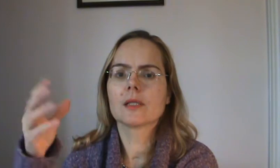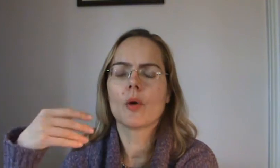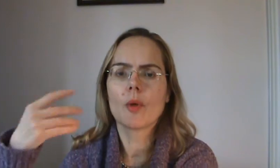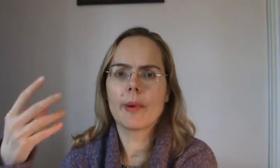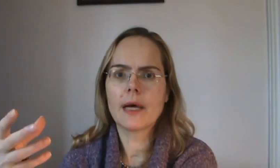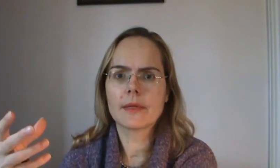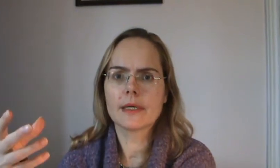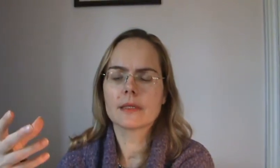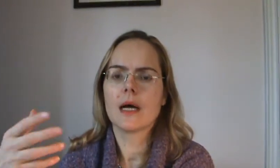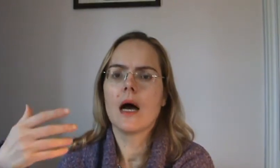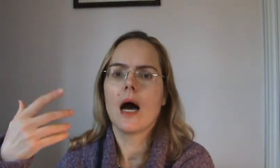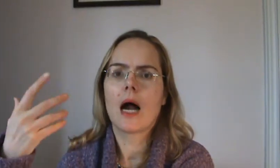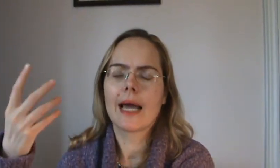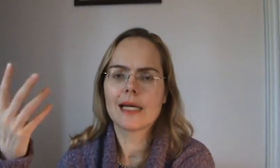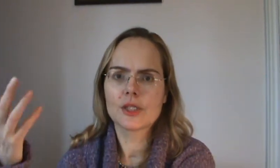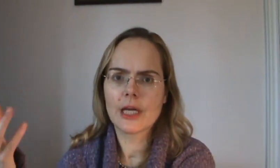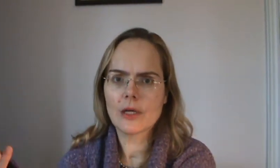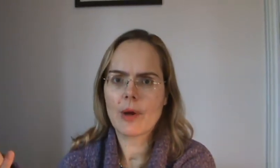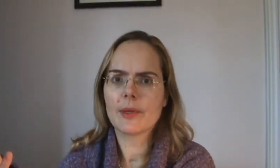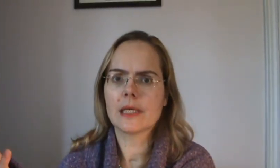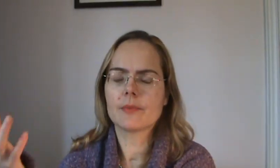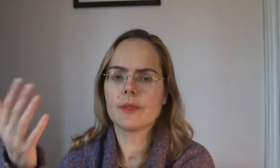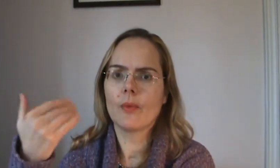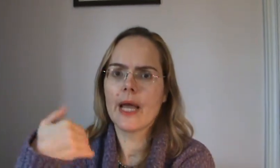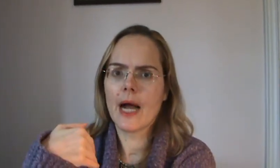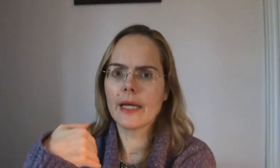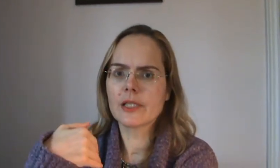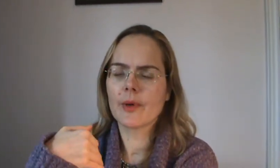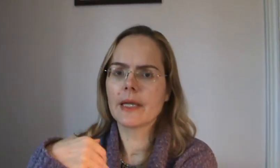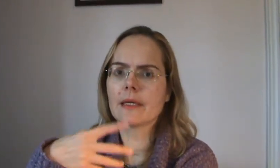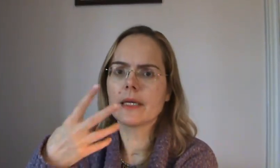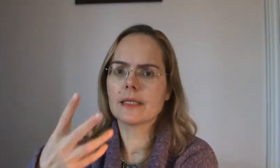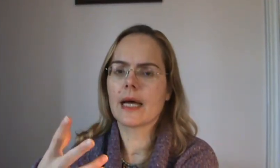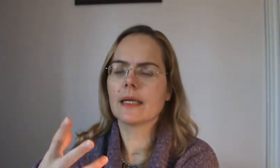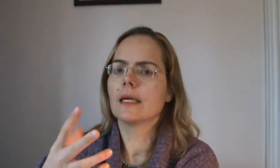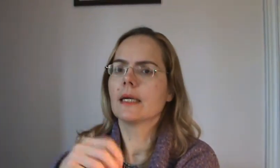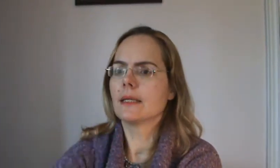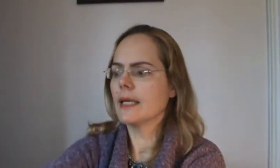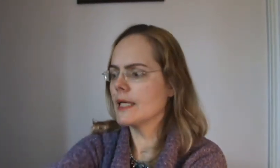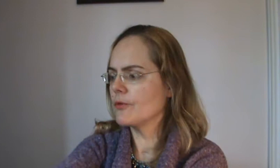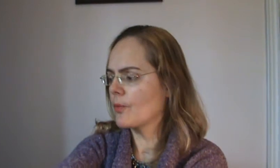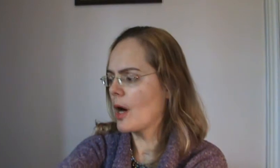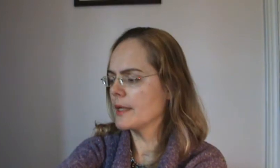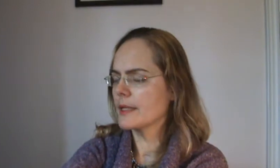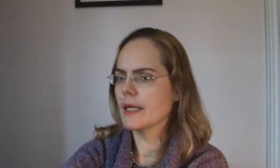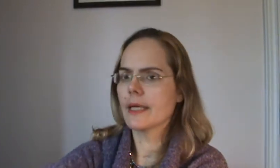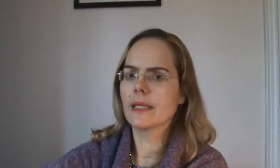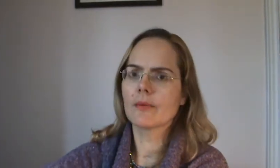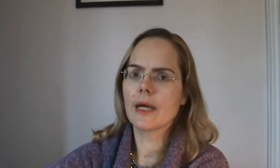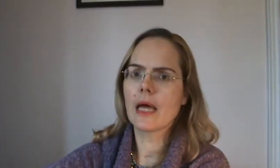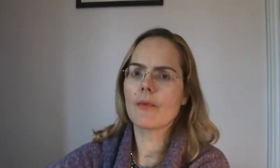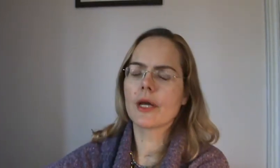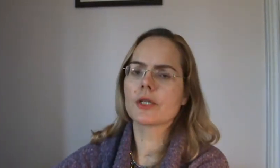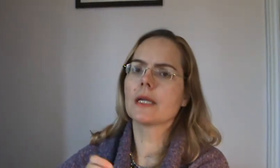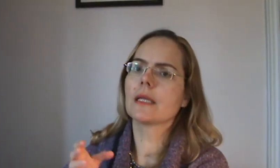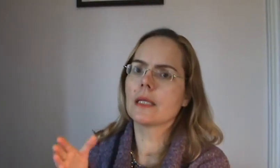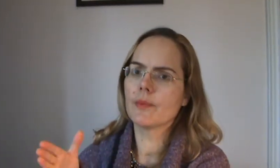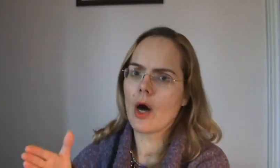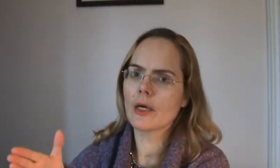homeopathics are energetic remedies. The way I explain it is that they give your body a kick in the right direction and then the body